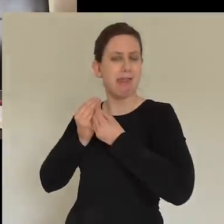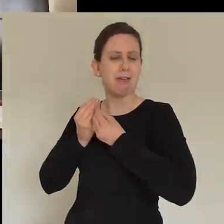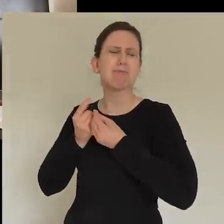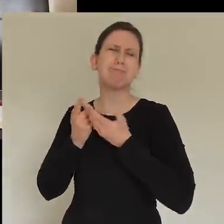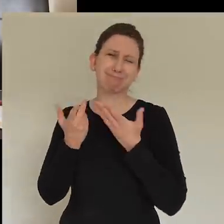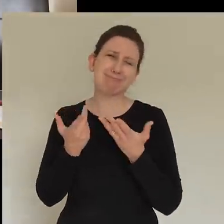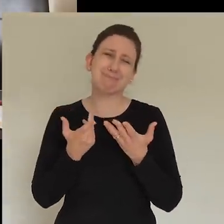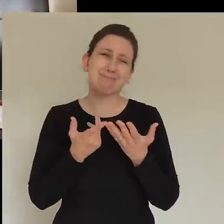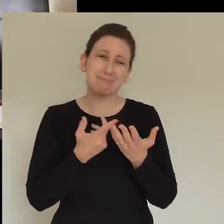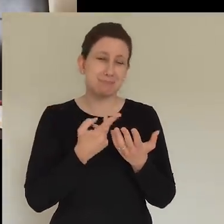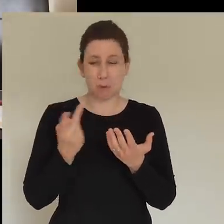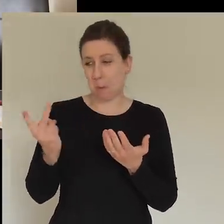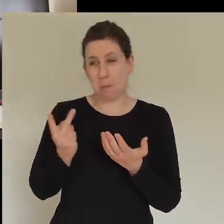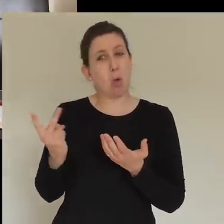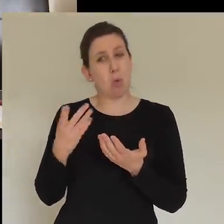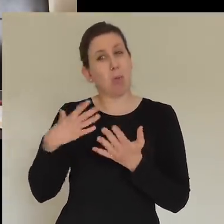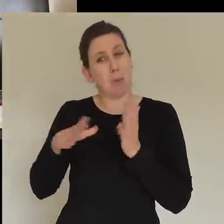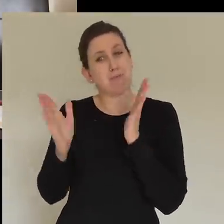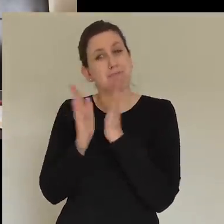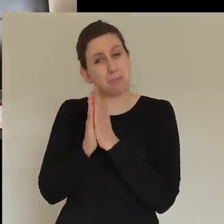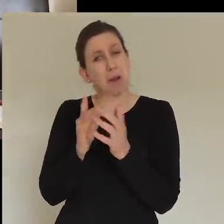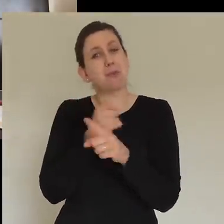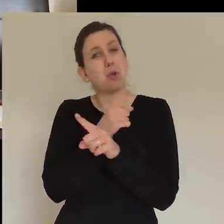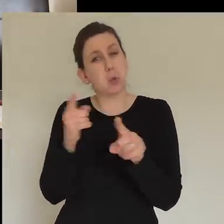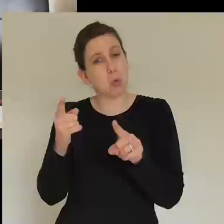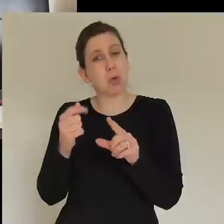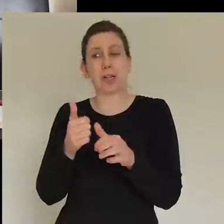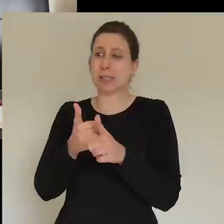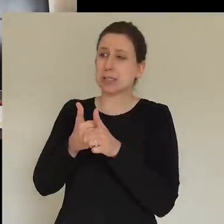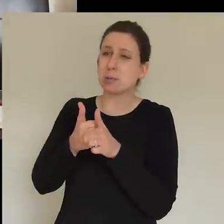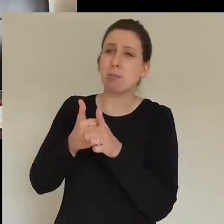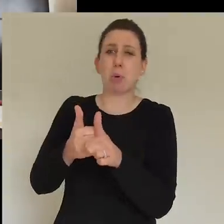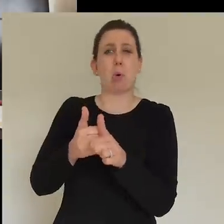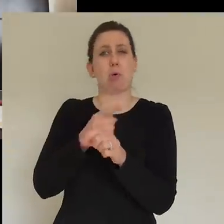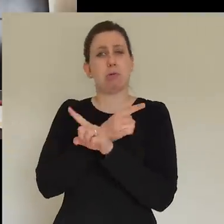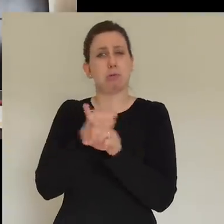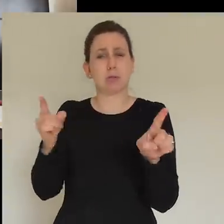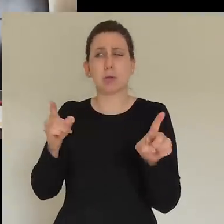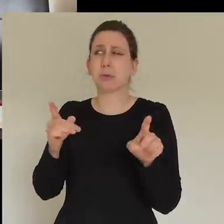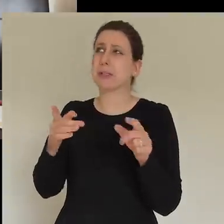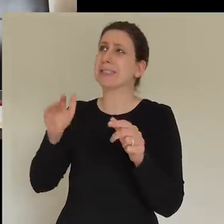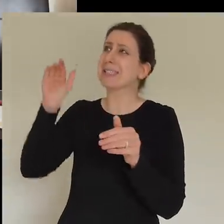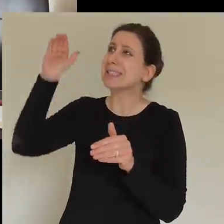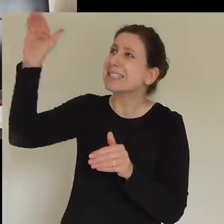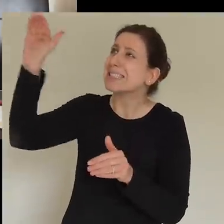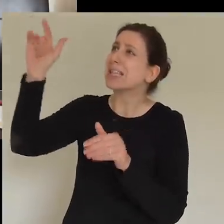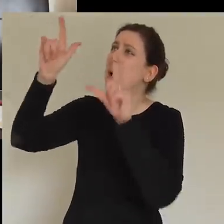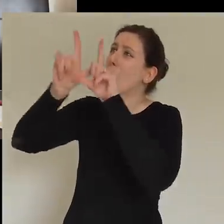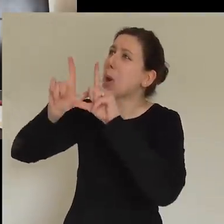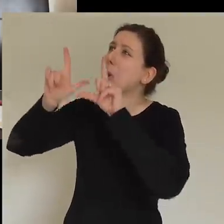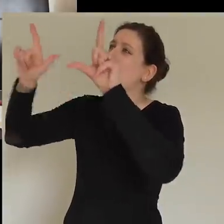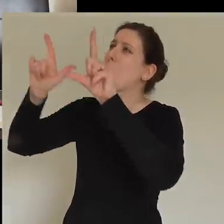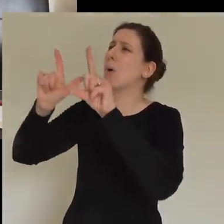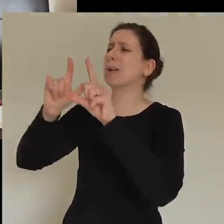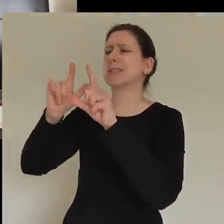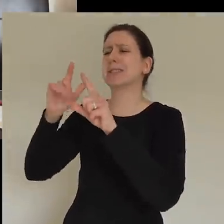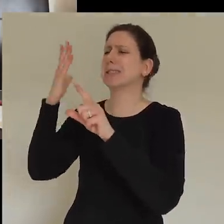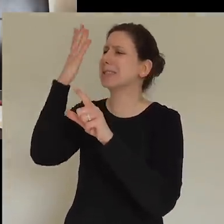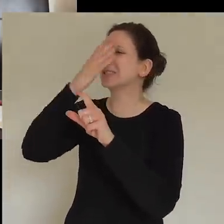And that's what how we want to support you and help you. It is by saying, Lord, will you come, Spirit of the living God, would you, would